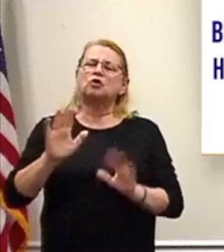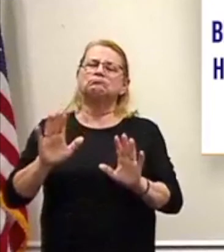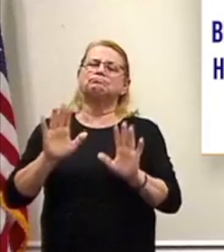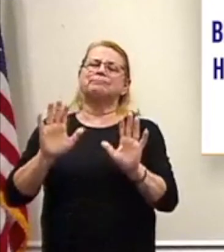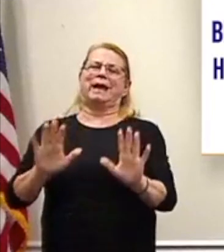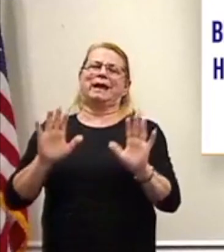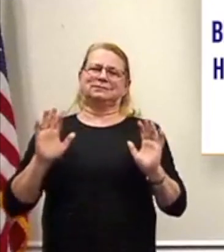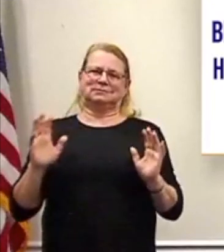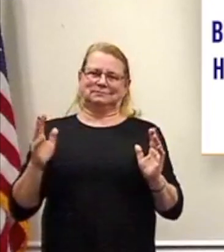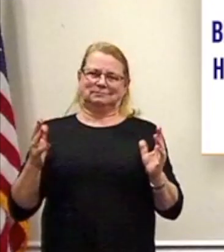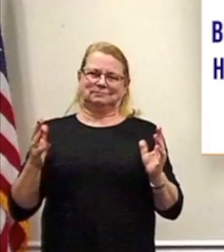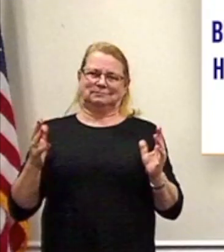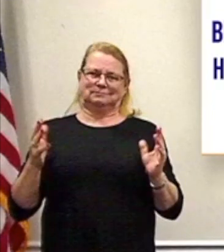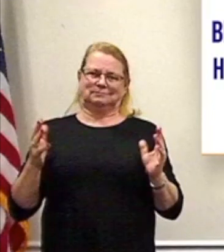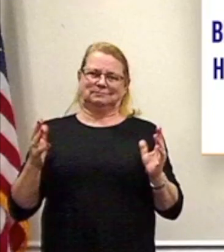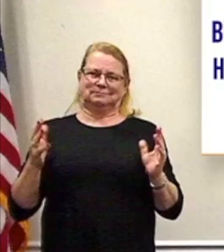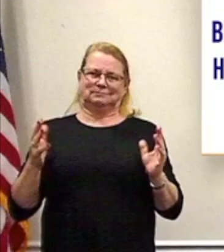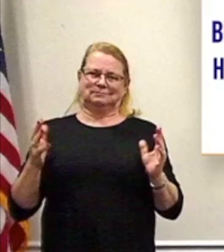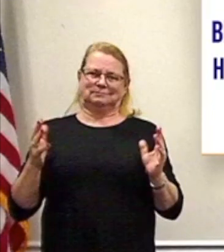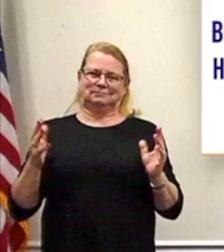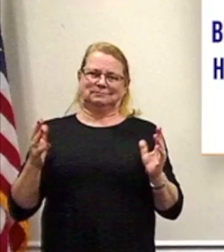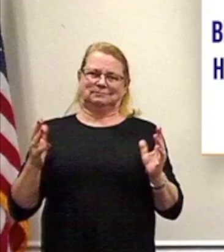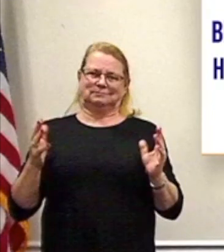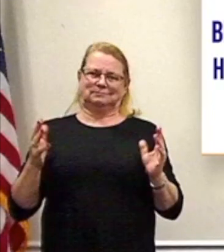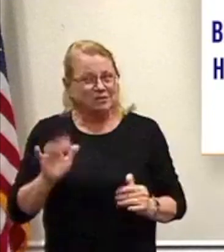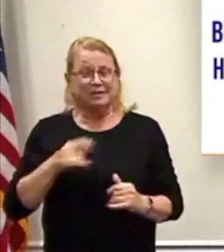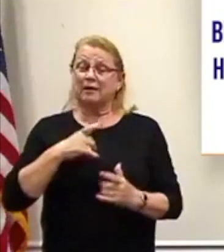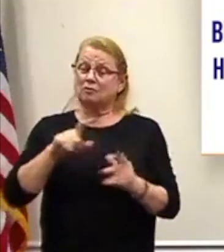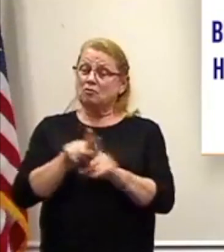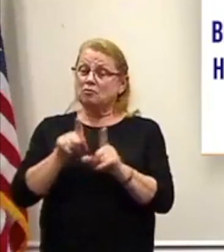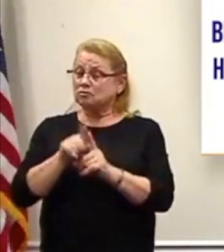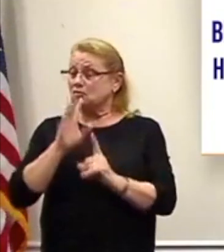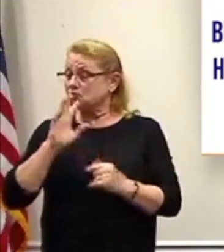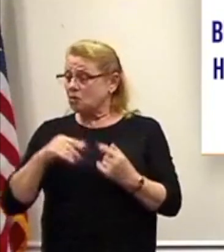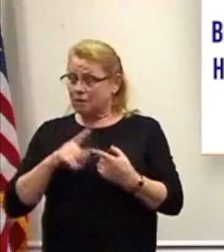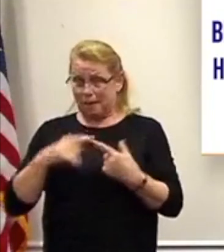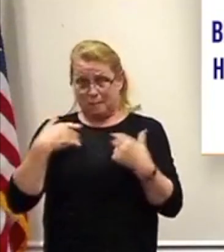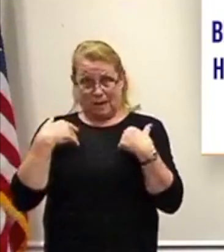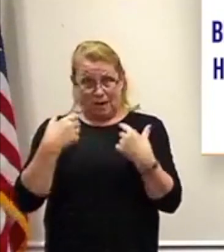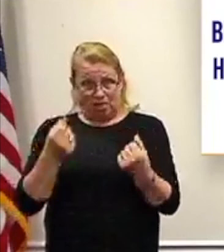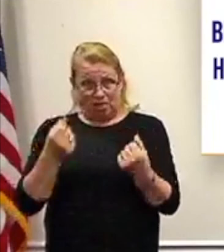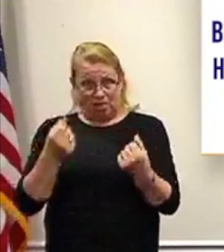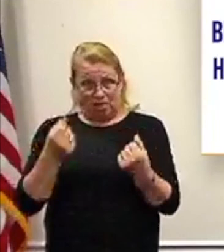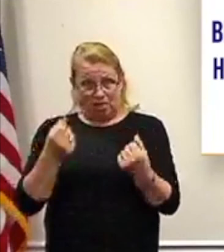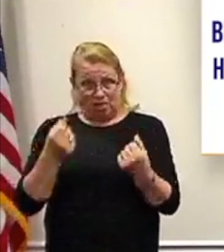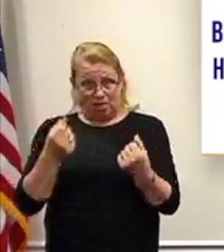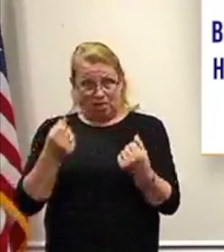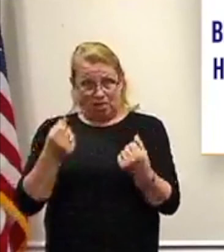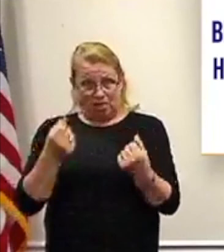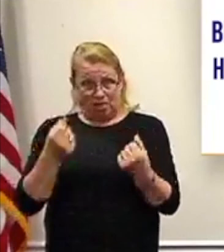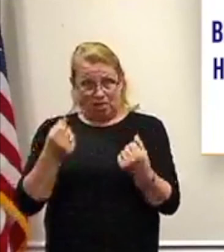year. But we encourage you to do that. And speaking of staying healthy, obviously, because we're in the midst of